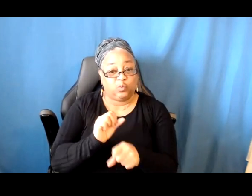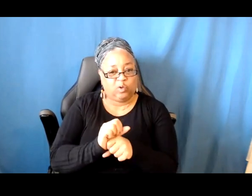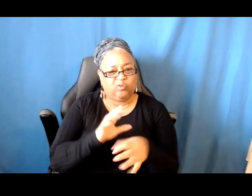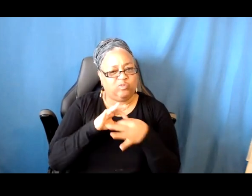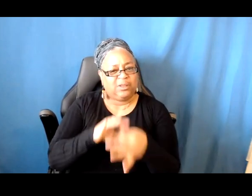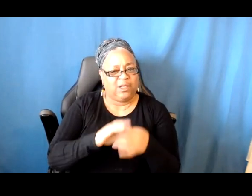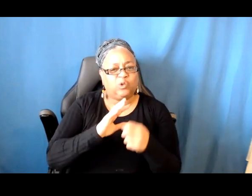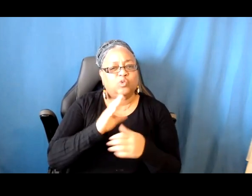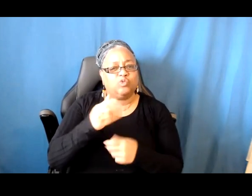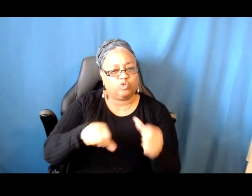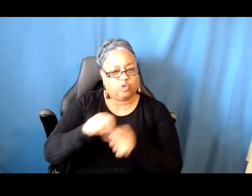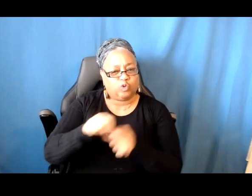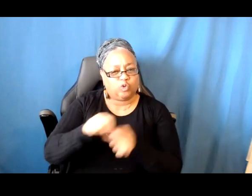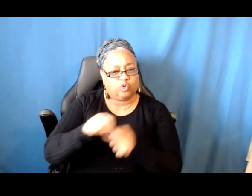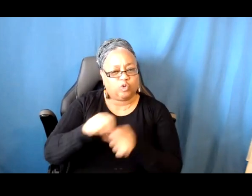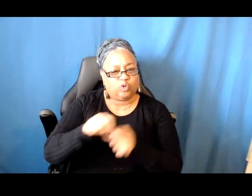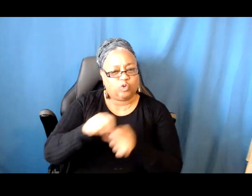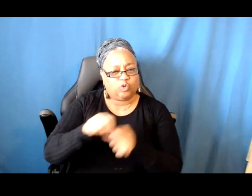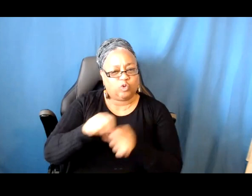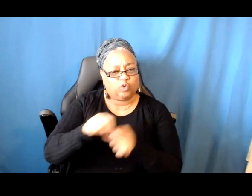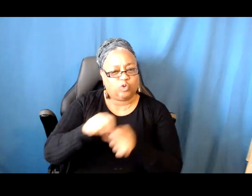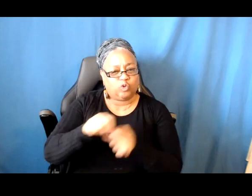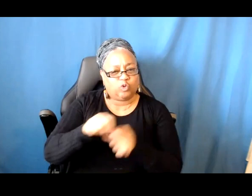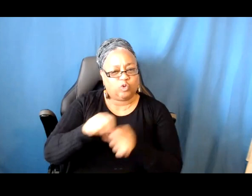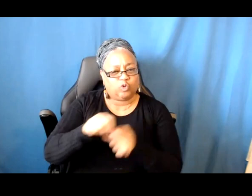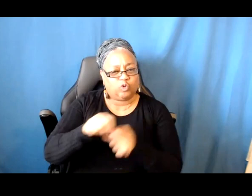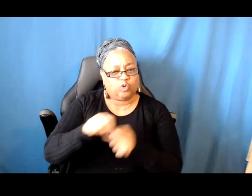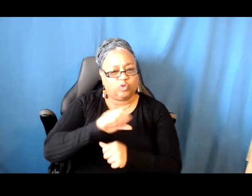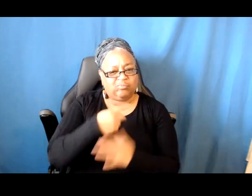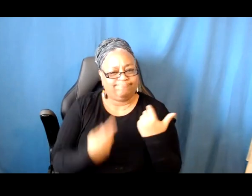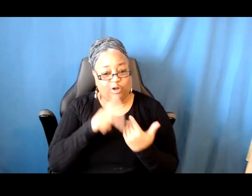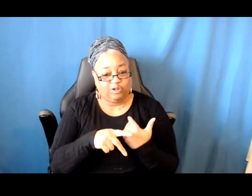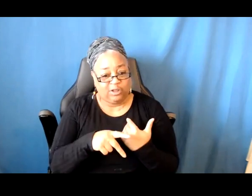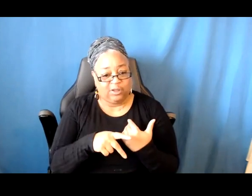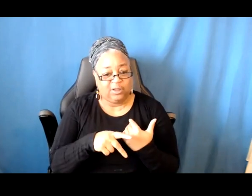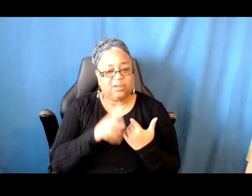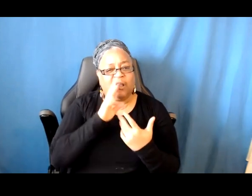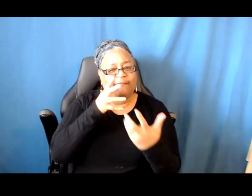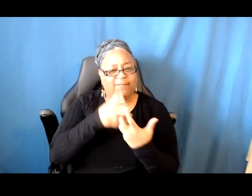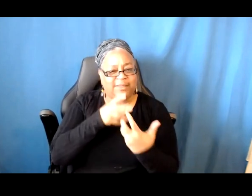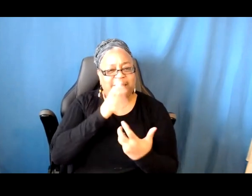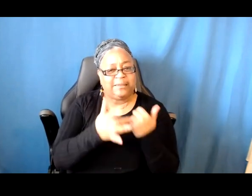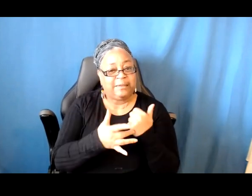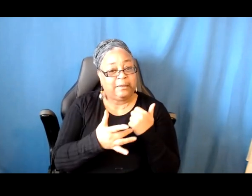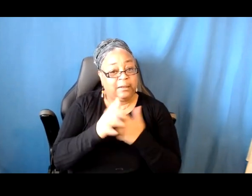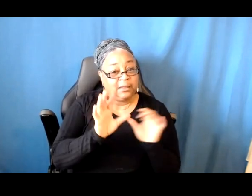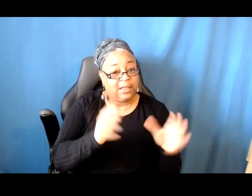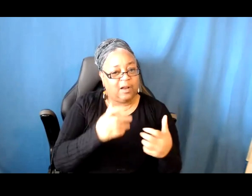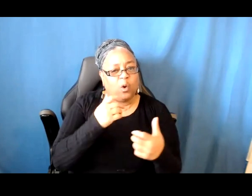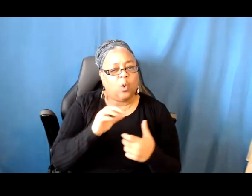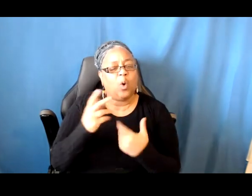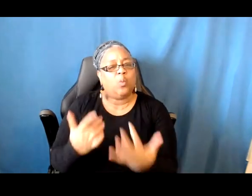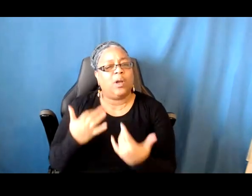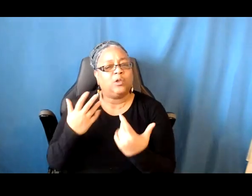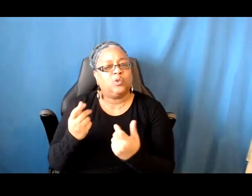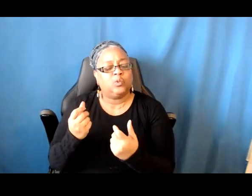I'm torn between whether my project fits into this year's technology category, or if I should wait to apply to next year's visual arts category, I feel